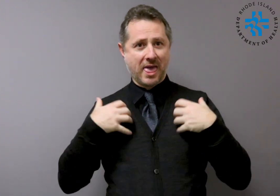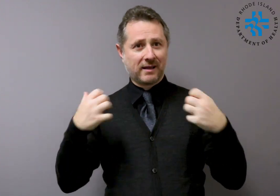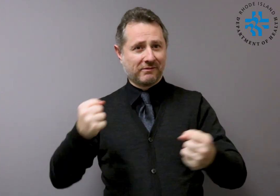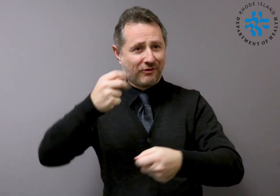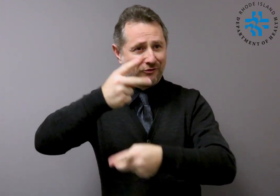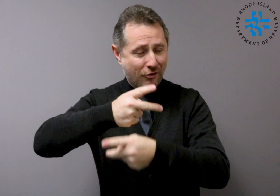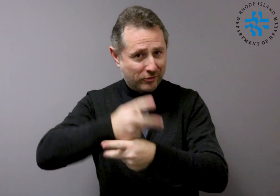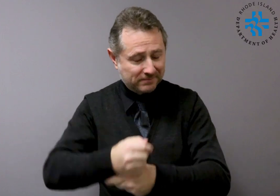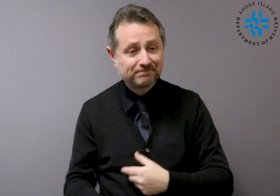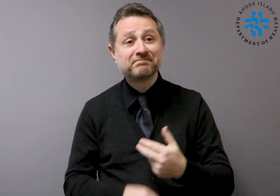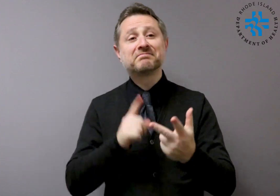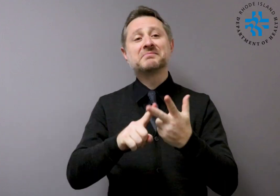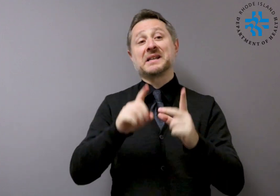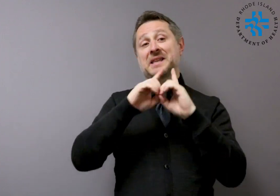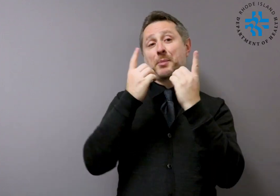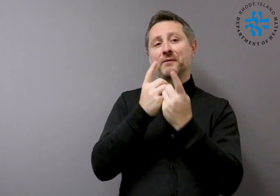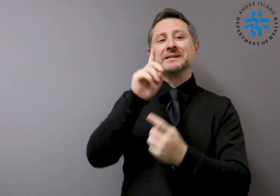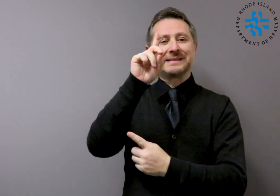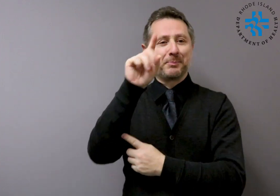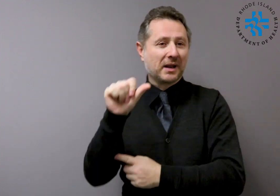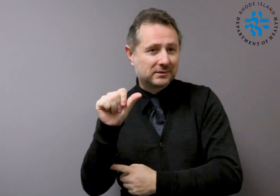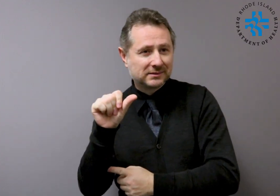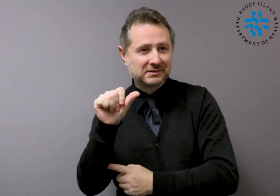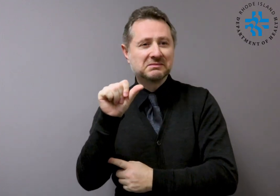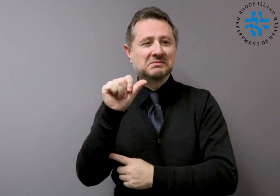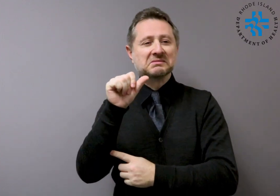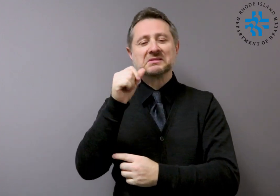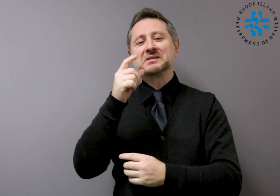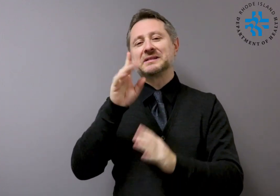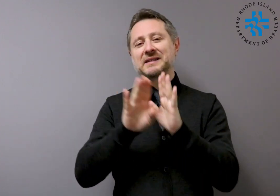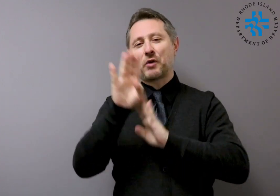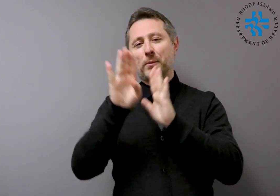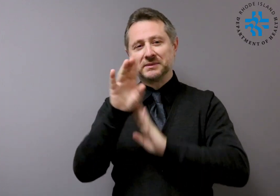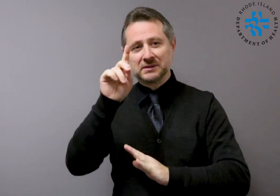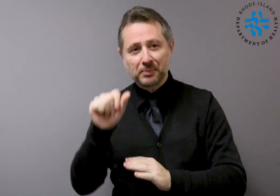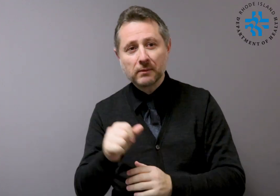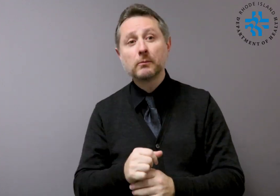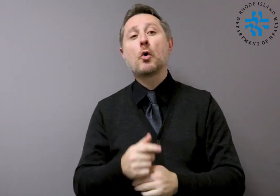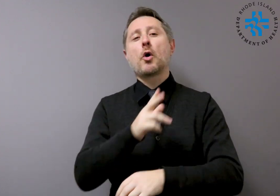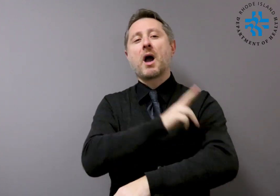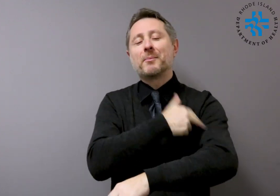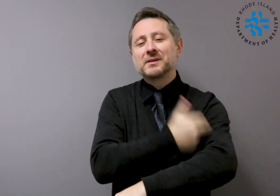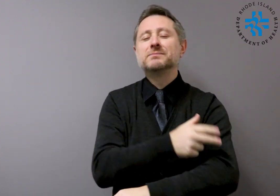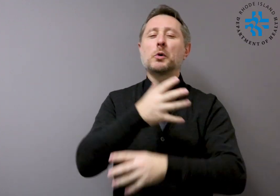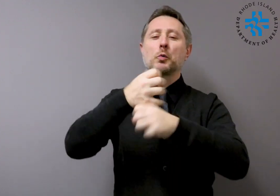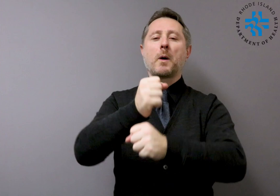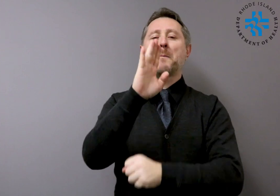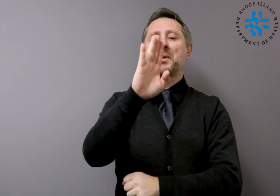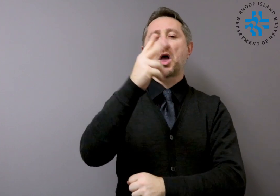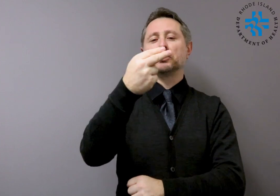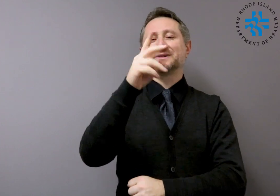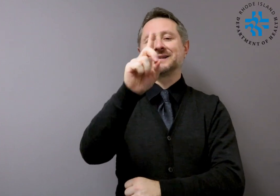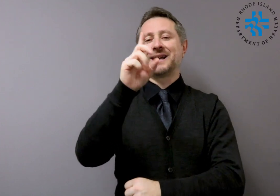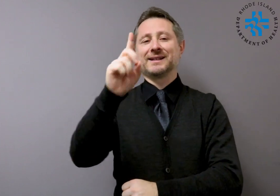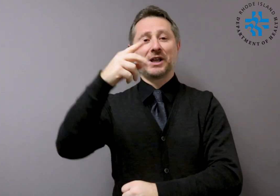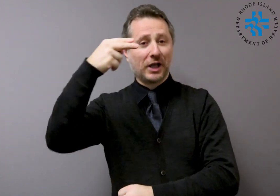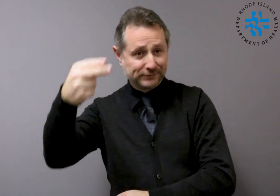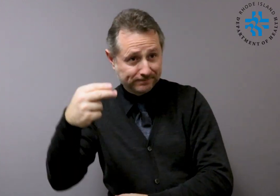areas for R-I-D-O-H. Regularly communicating with R-I-D-O-H's Infectious Disease Epidemiology Advisory